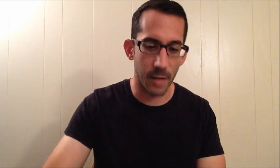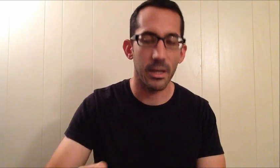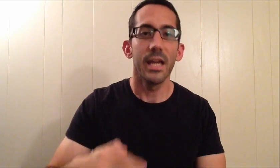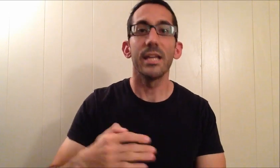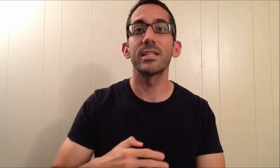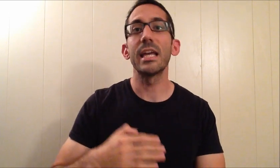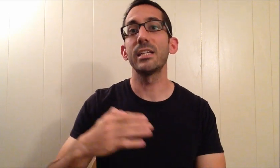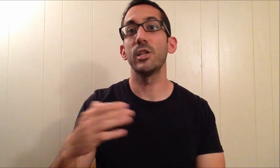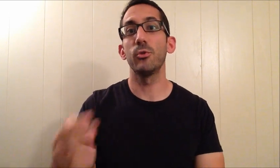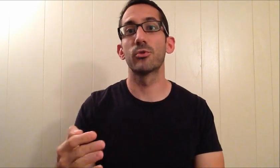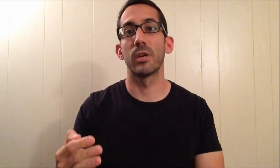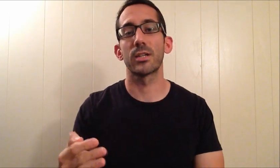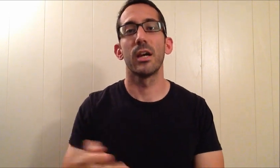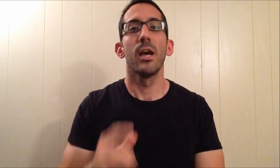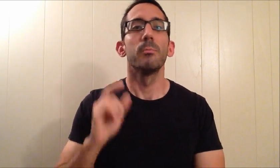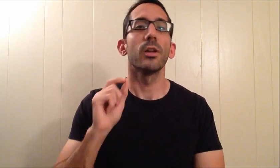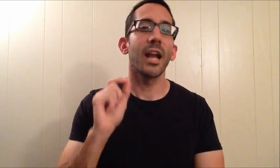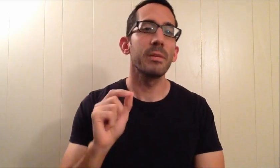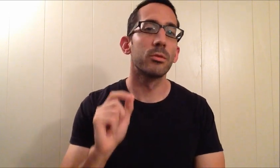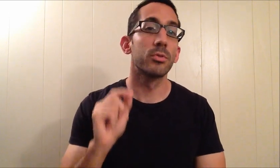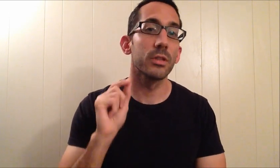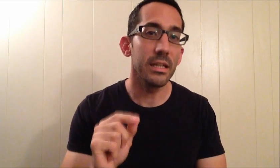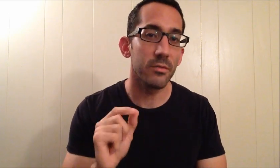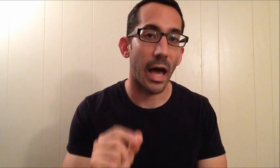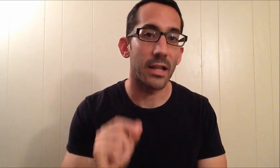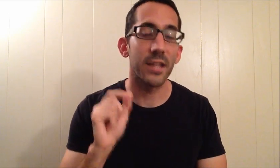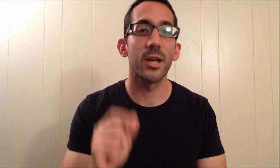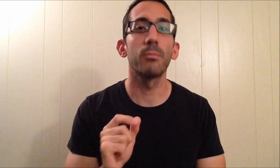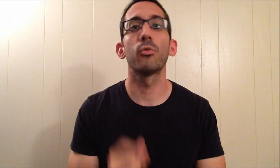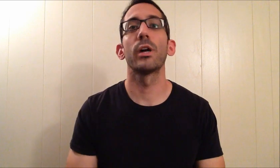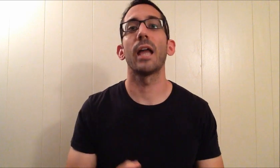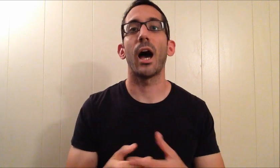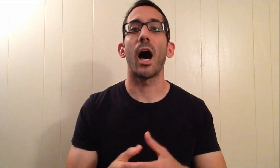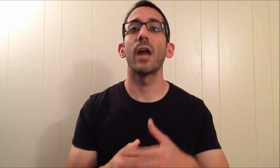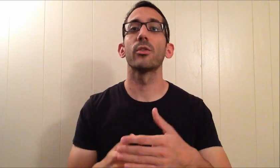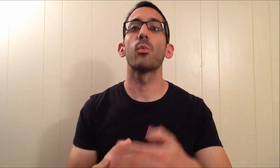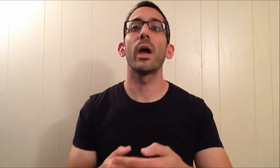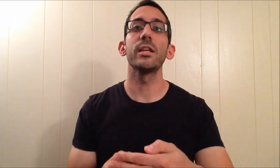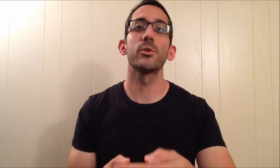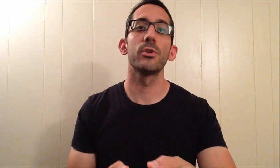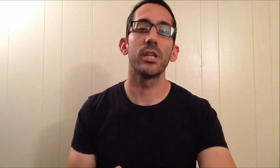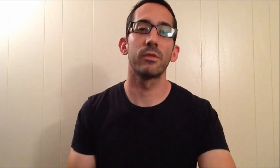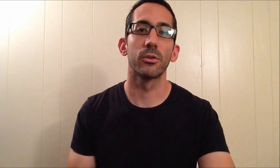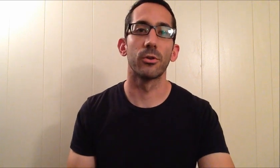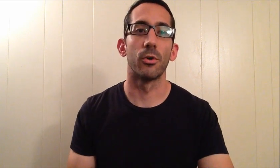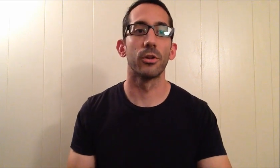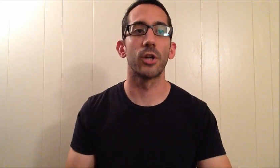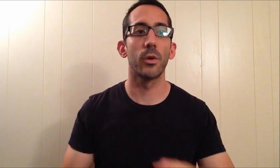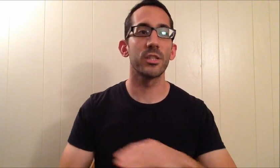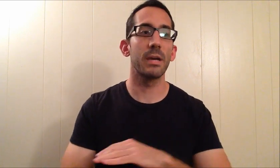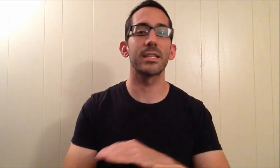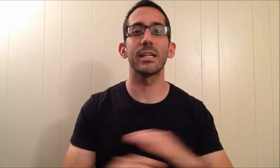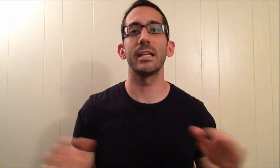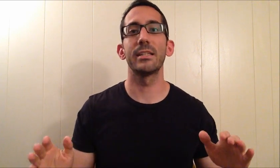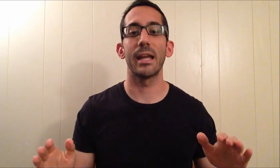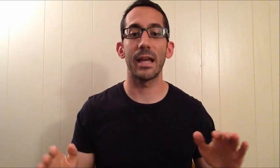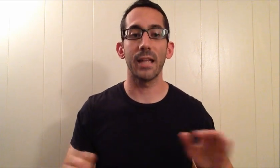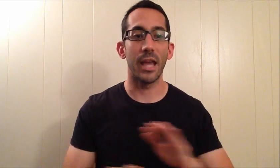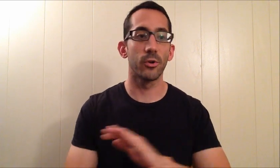step is taking a huge risk. A lot of people believe that at some point on the way to achieving their goal, they're going to basically hit a dead end and